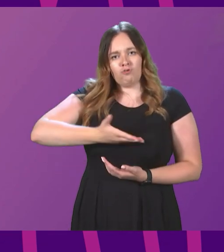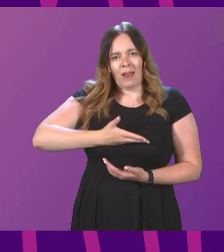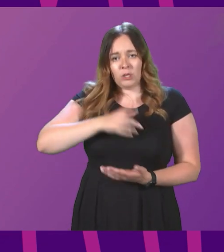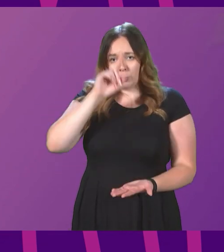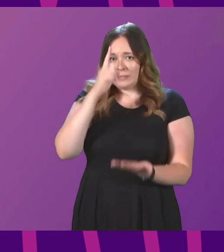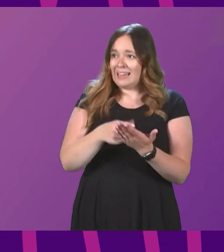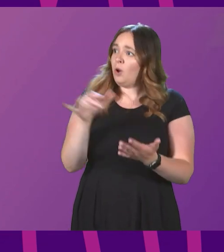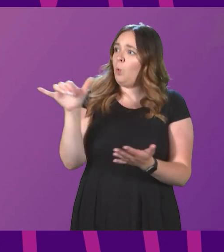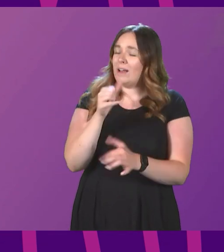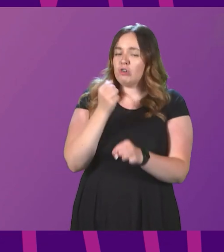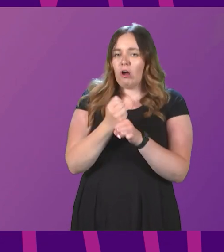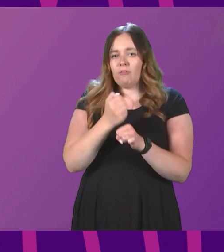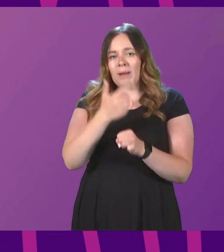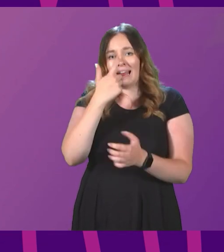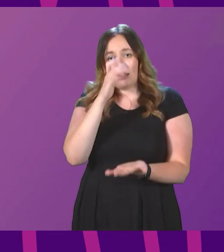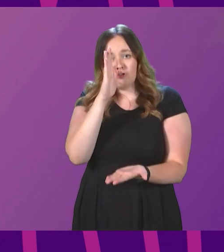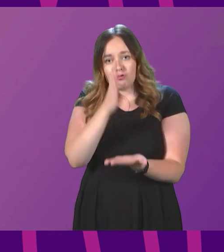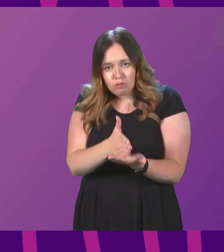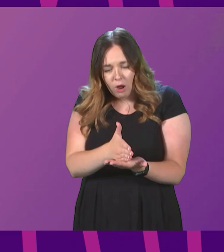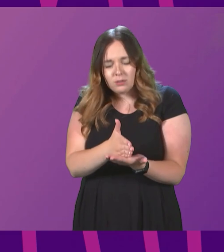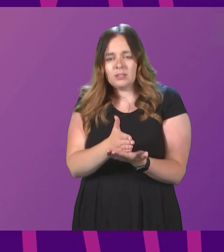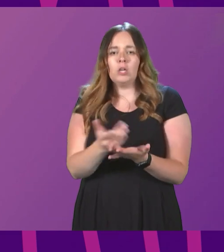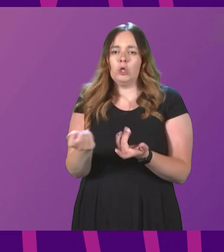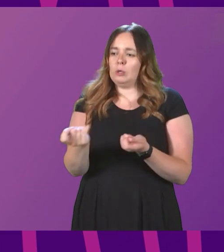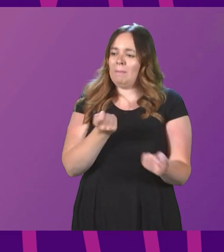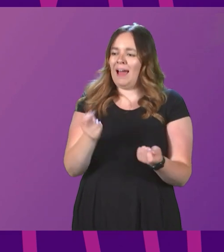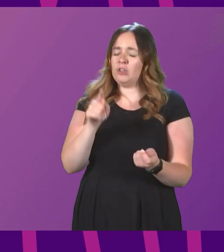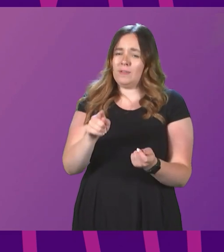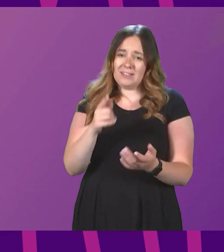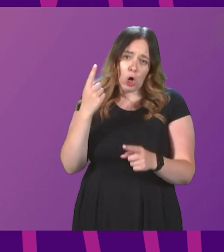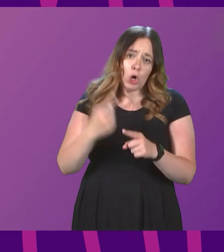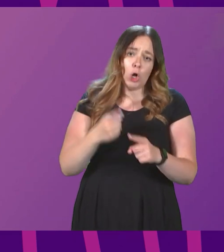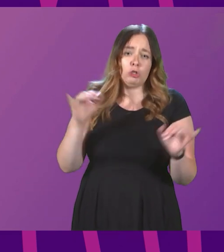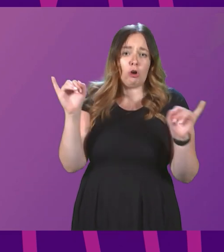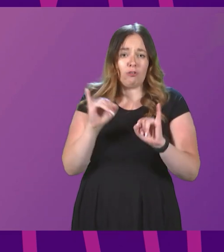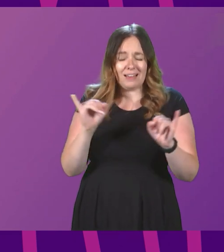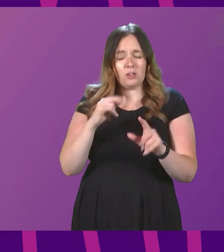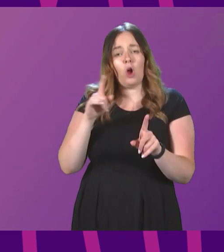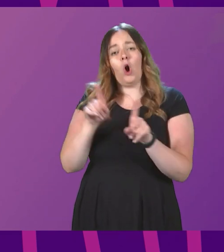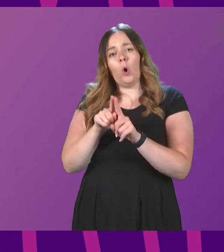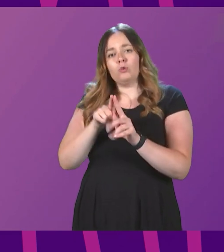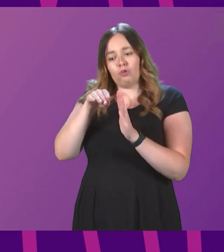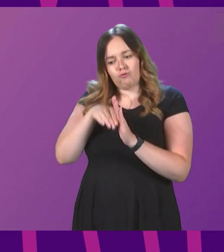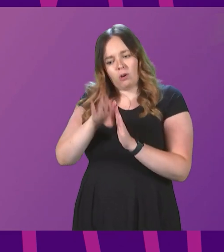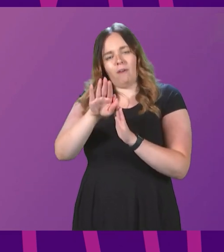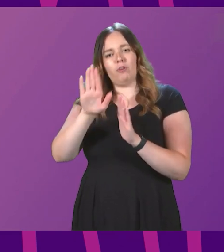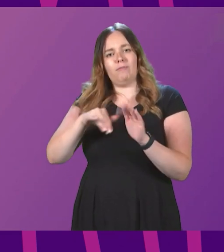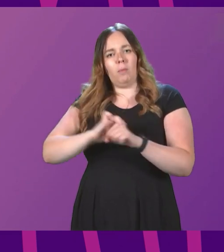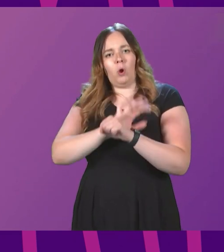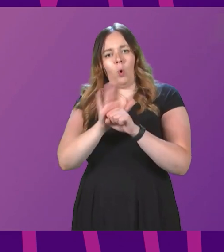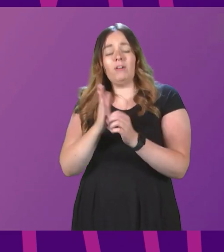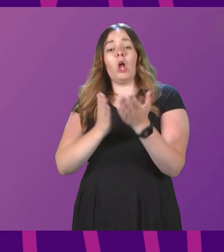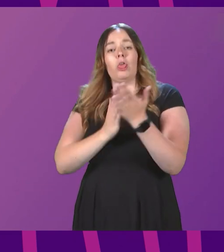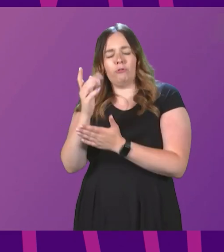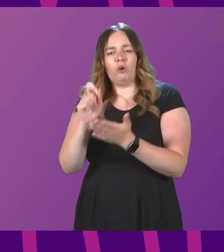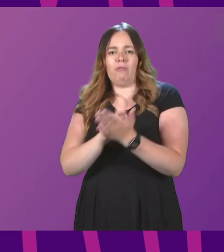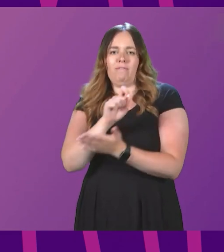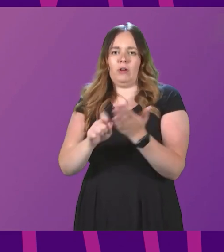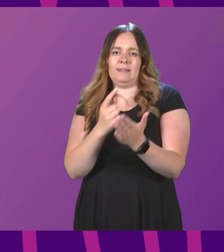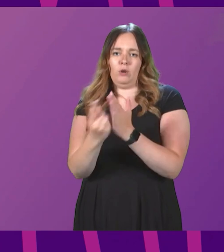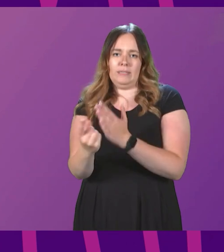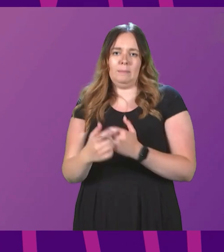government they can trust to address this urgent crisis and our recovery from the pandemic via a referendum on independence.